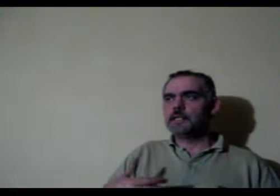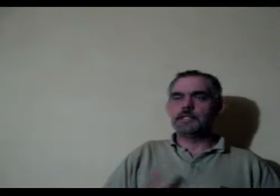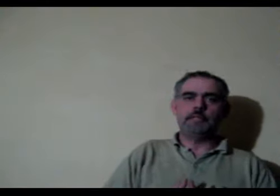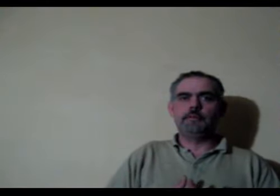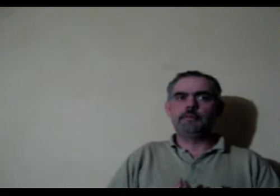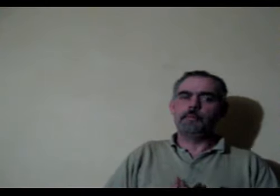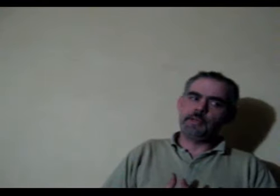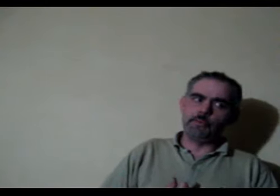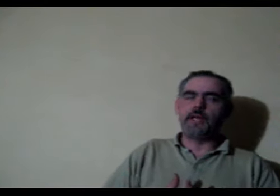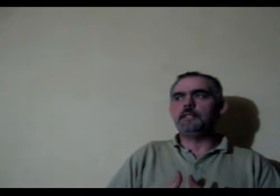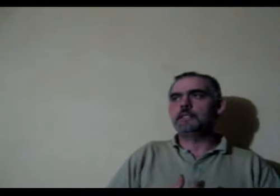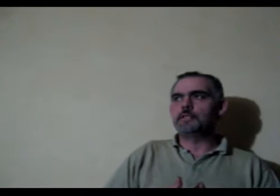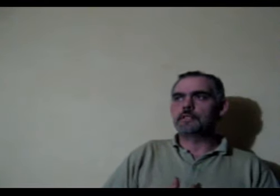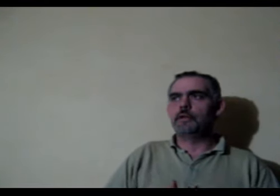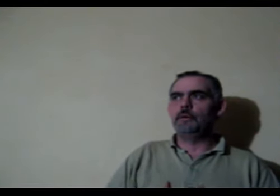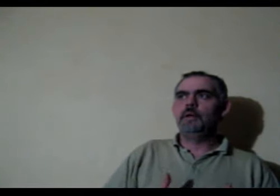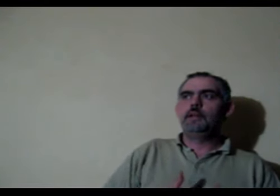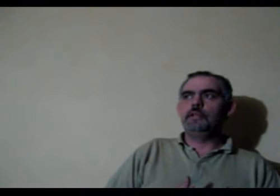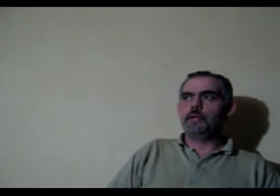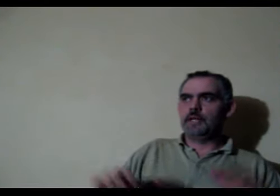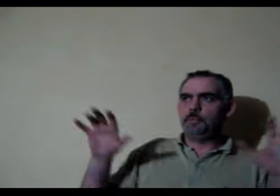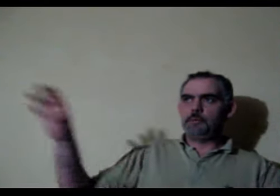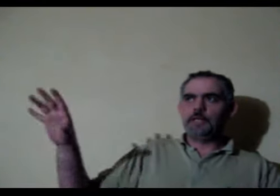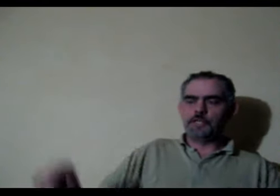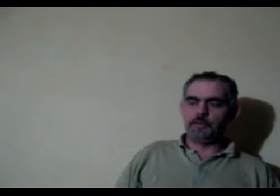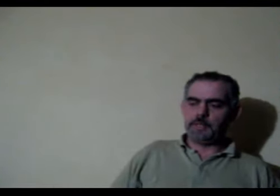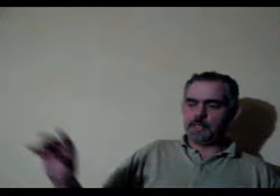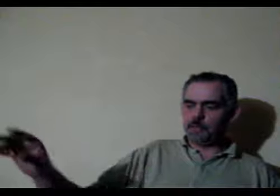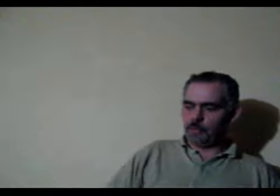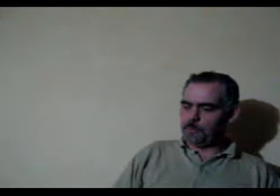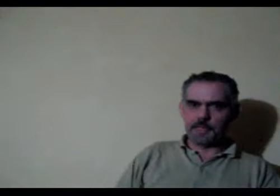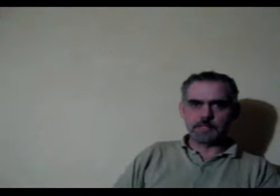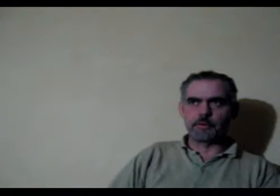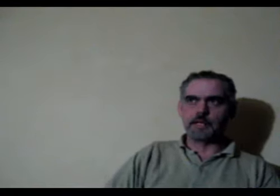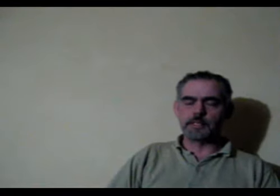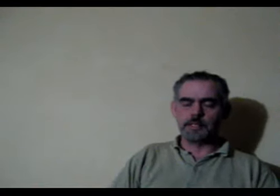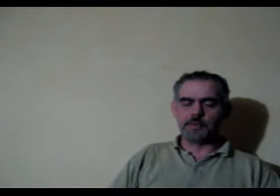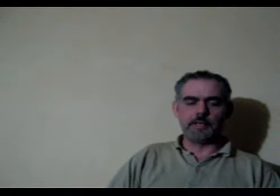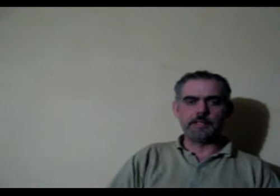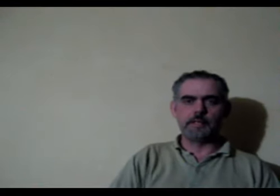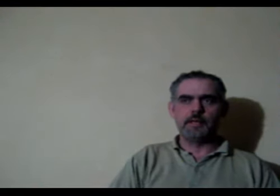make a decision you've got to make the right decision so you're looking at the big picture not all the blades of grass and calculating